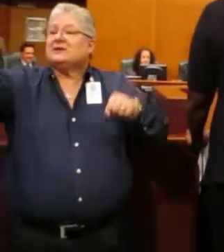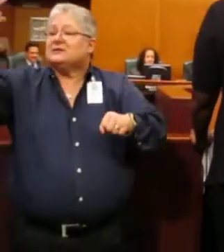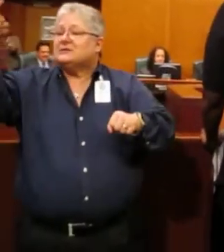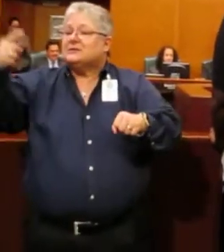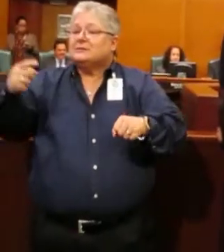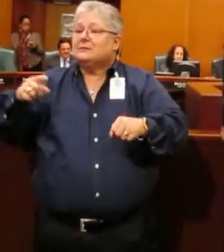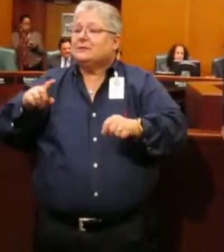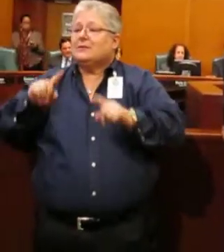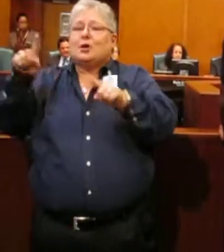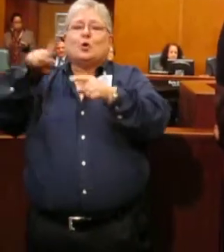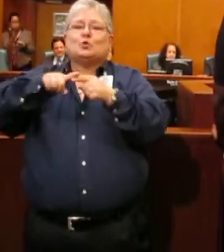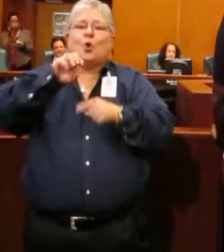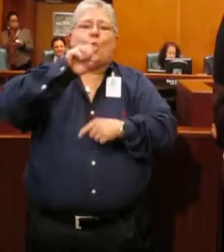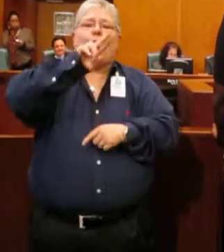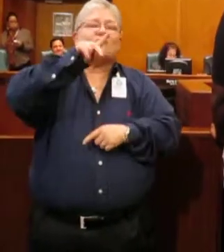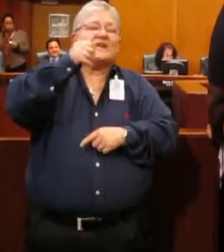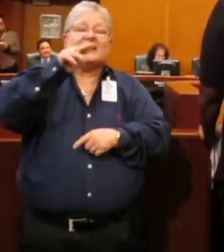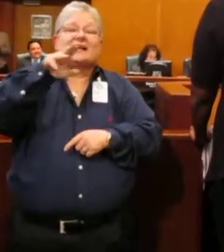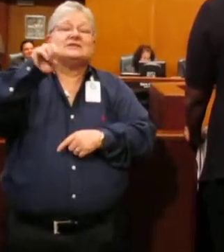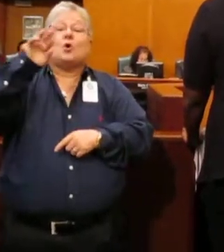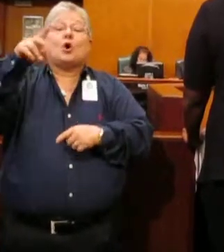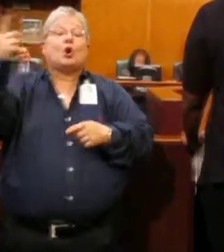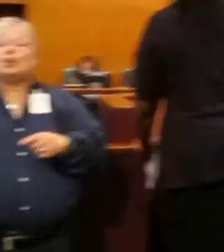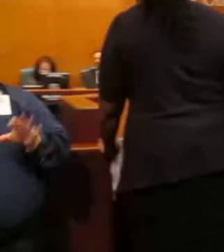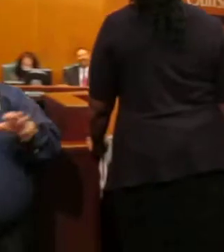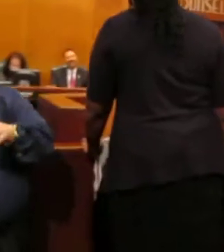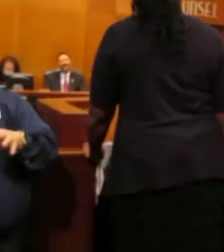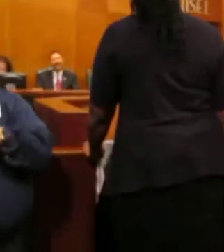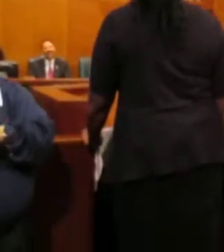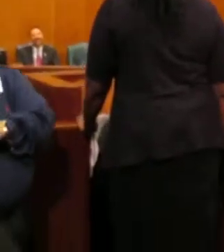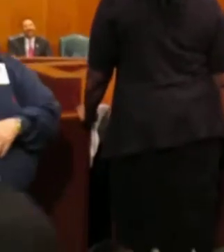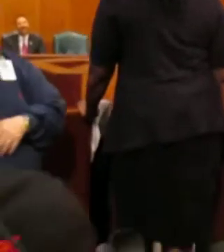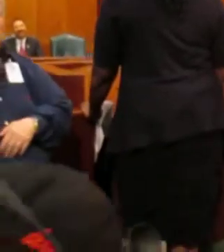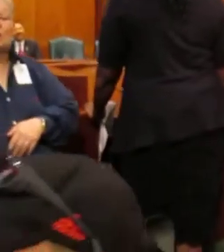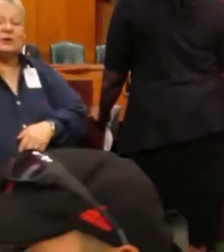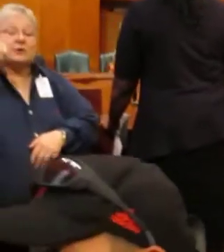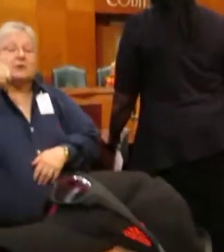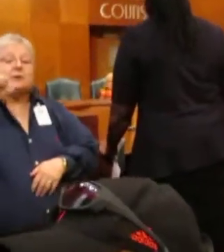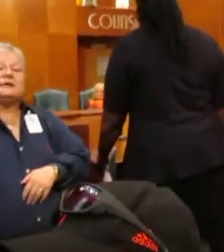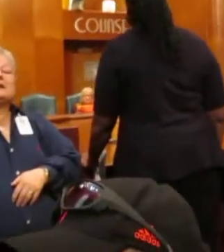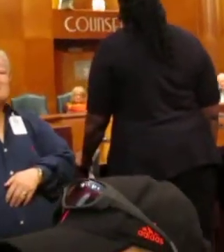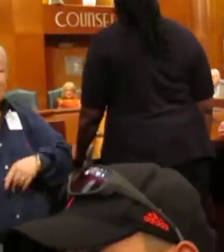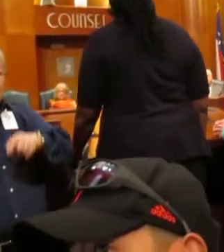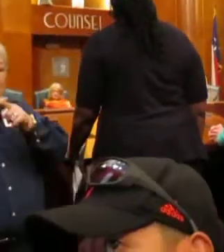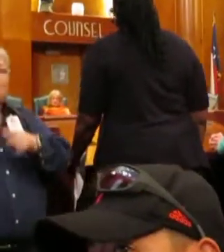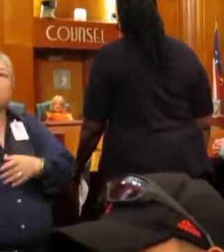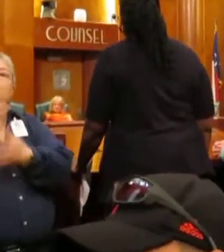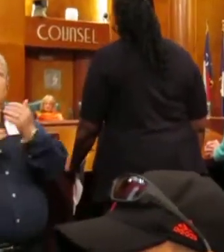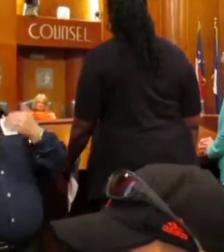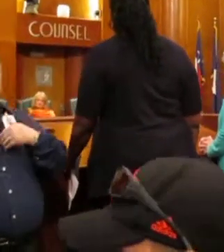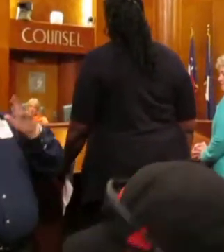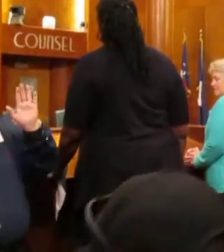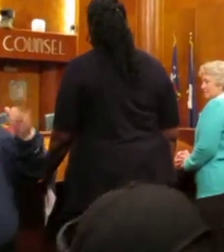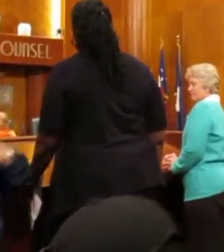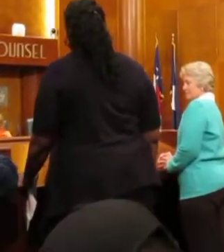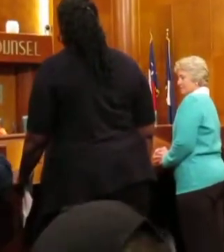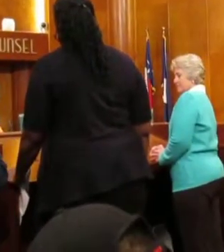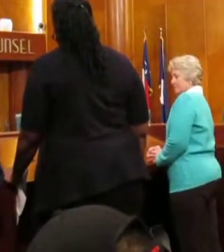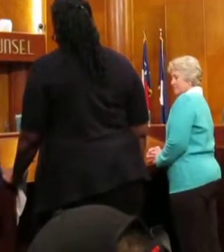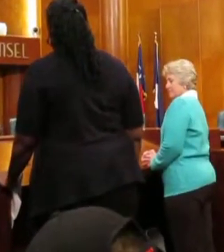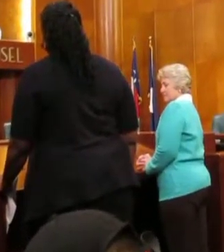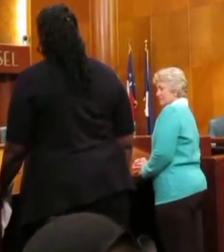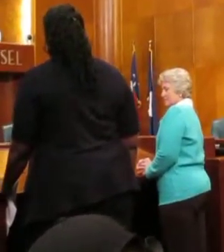Go to an orphanage. Go do something. And then I got two older stepbrothers, and they had autism, so that was... It took a bit of adjusting, but